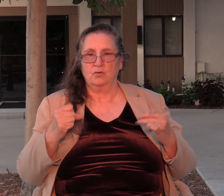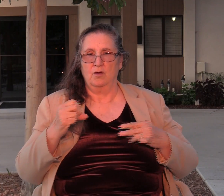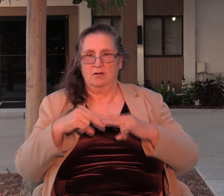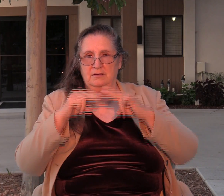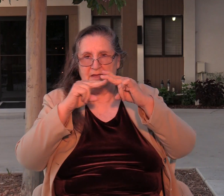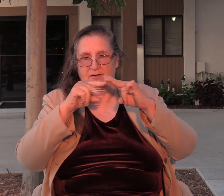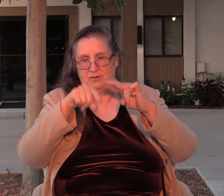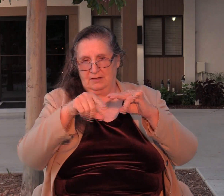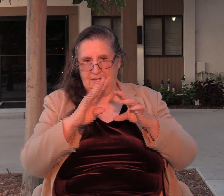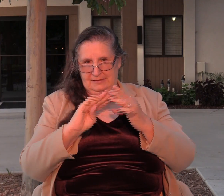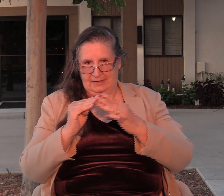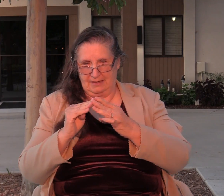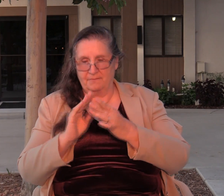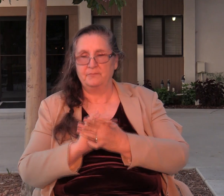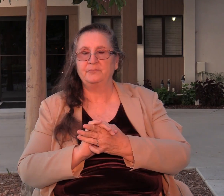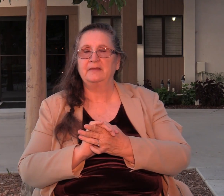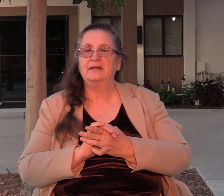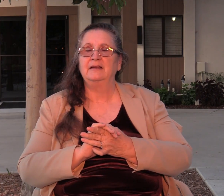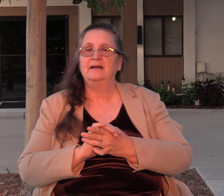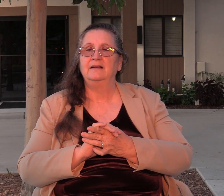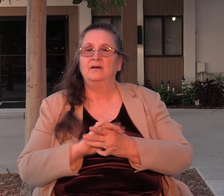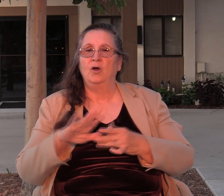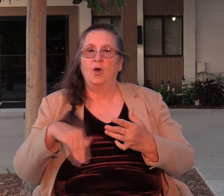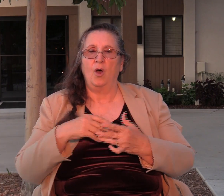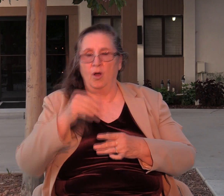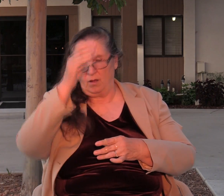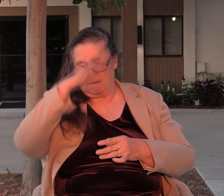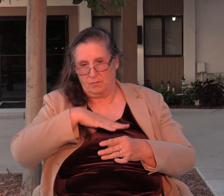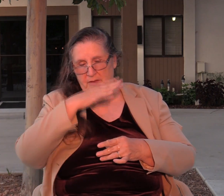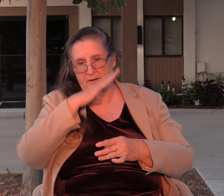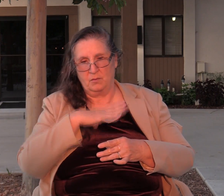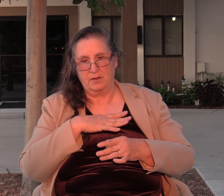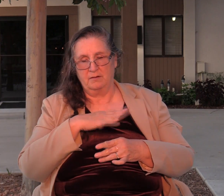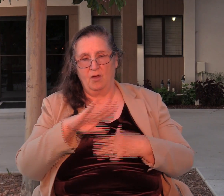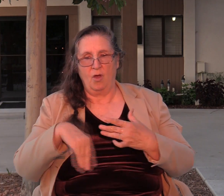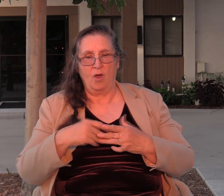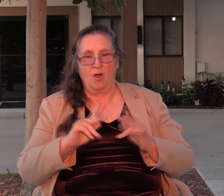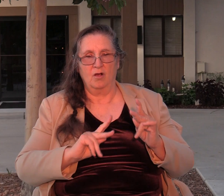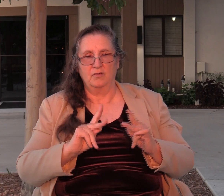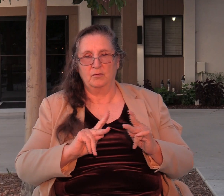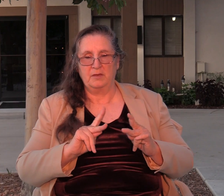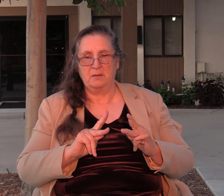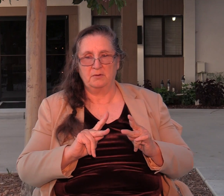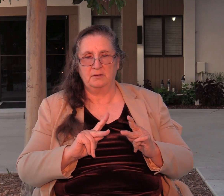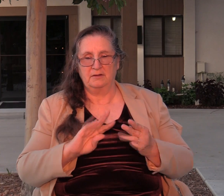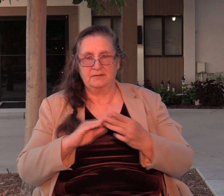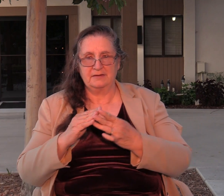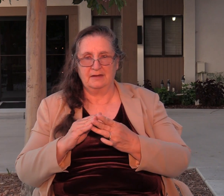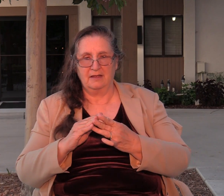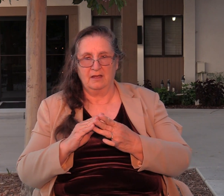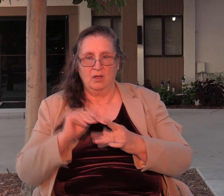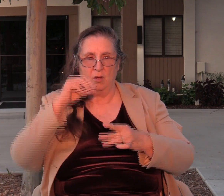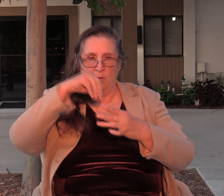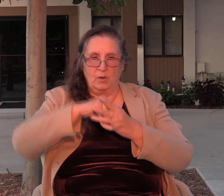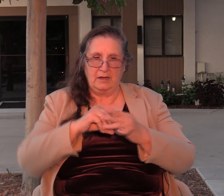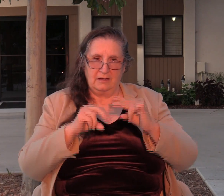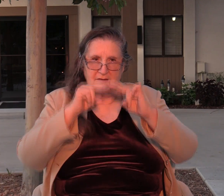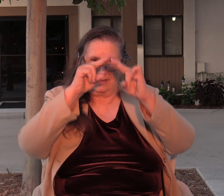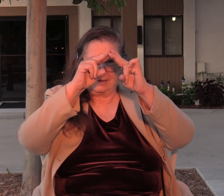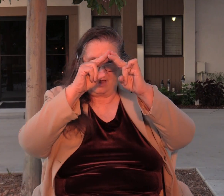city and all the men and women and all the people of the city fled there and shut themselves in. Then they